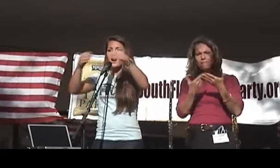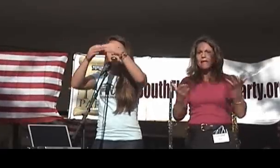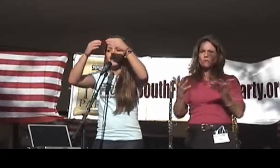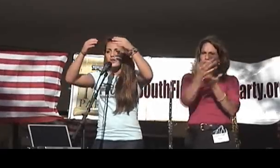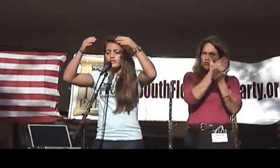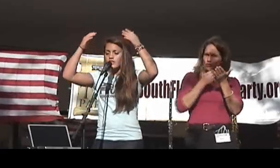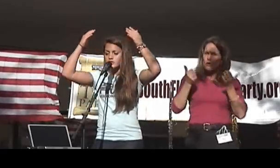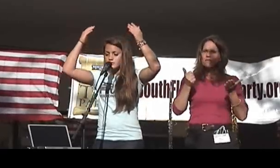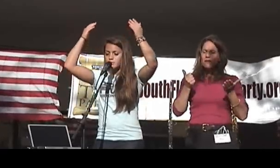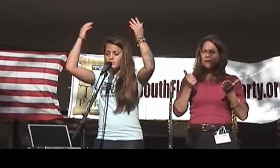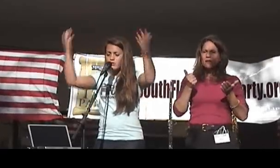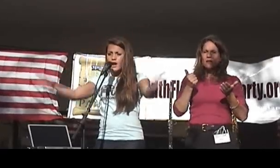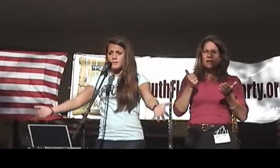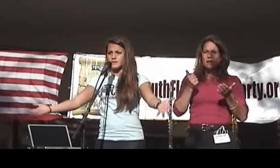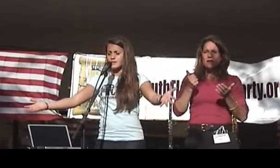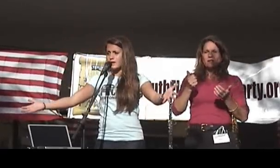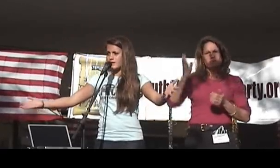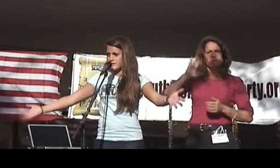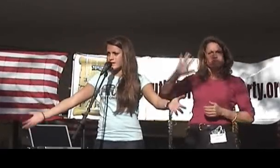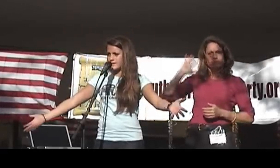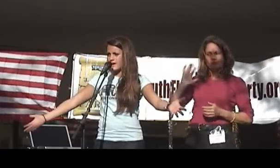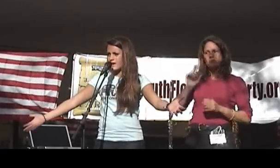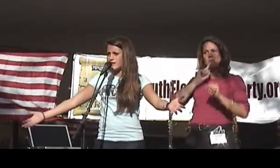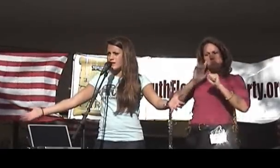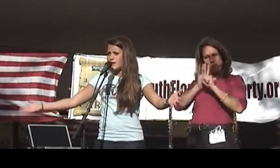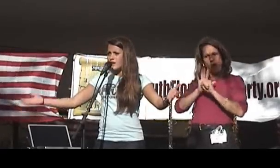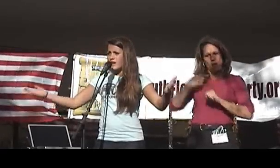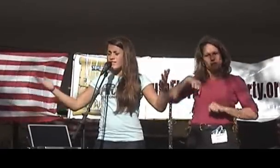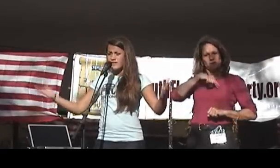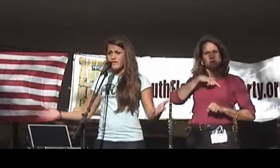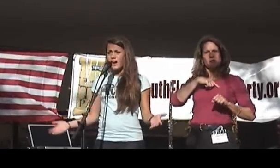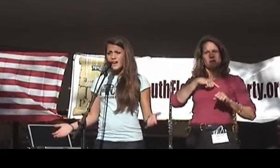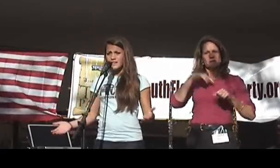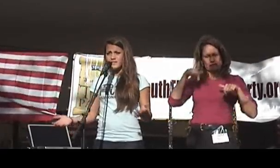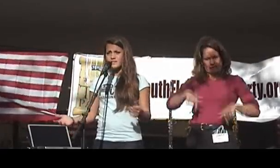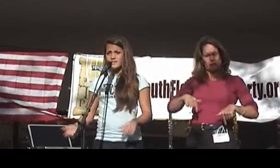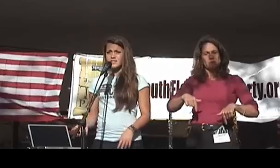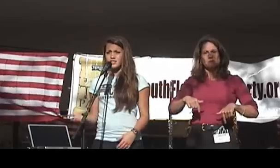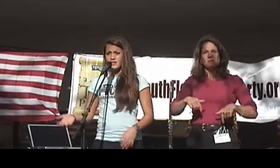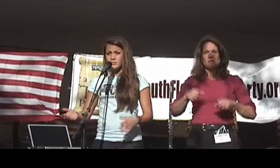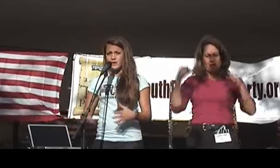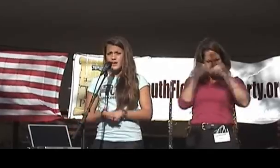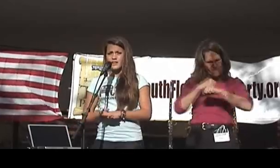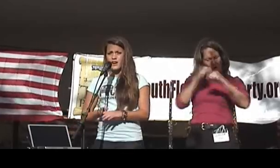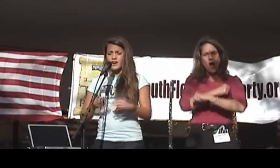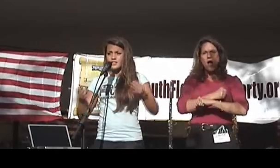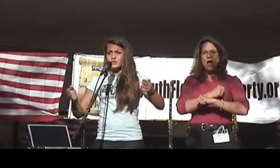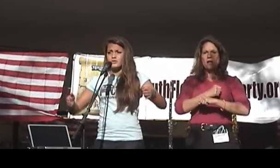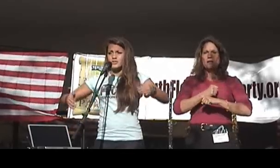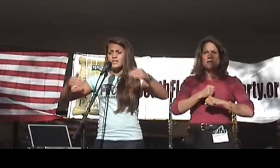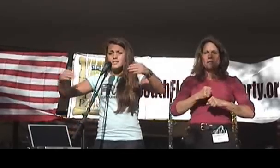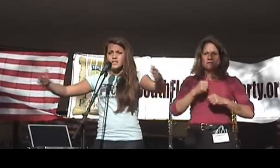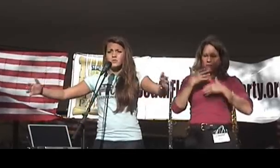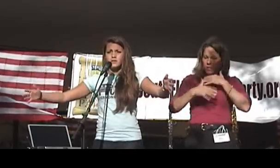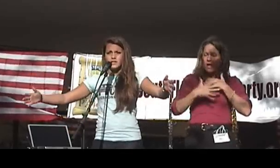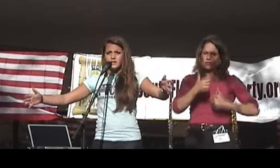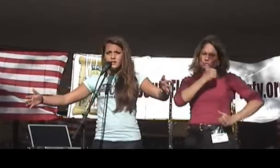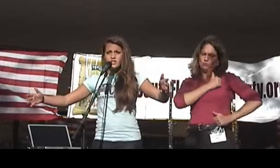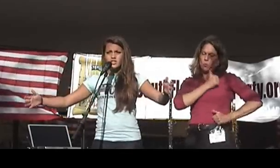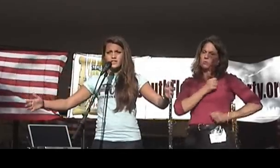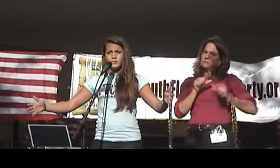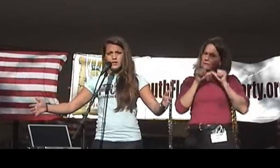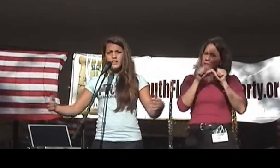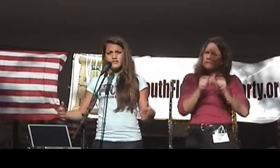those. Our forefathers promised us that. And they fought. They shed their blood. Our soldiers continually